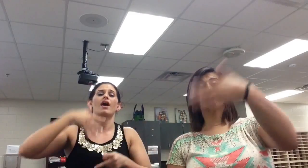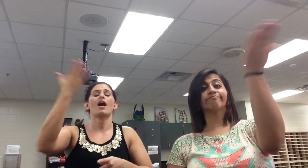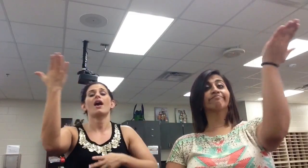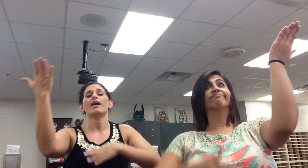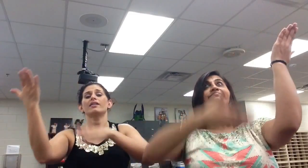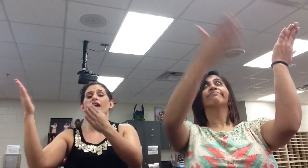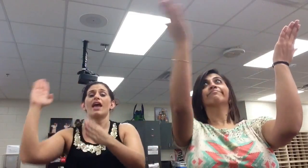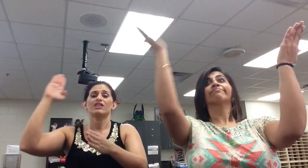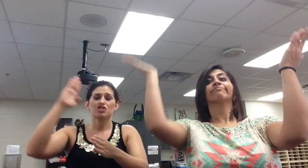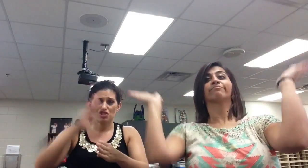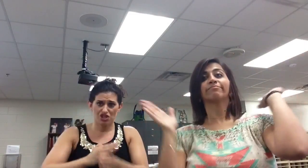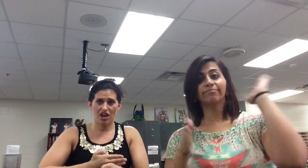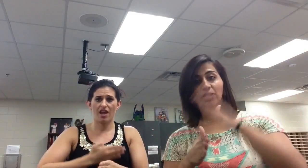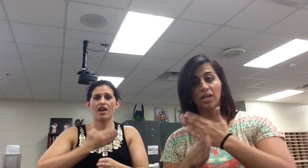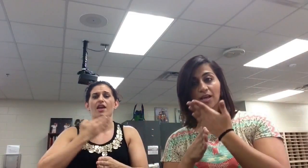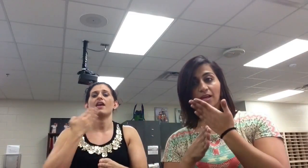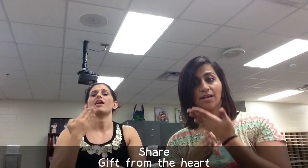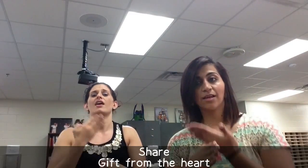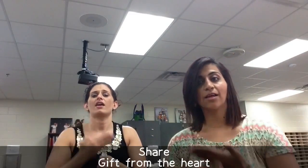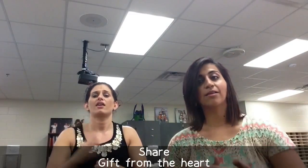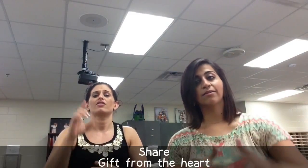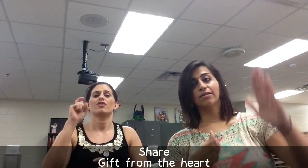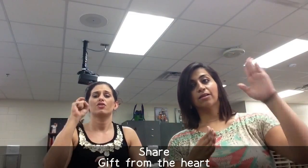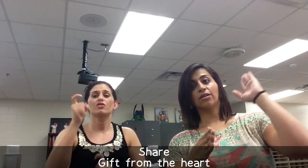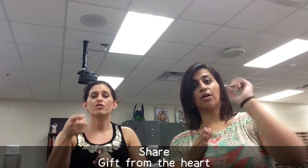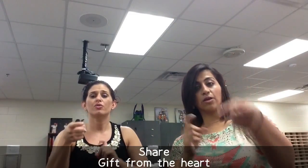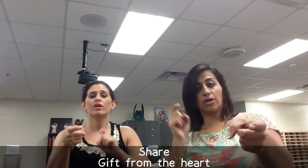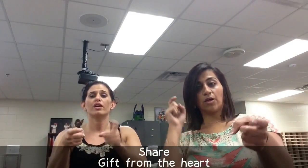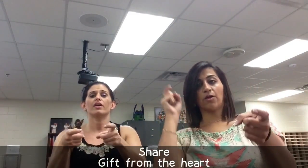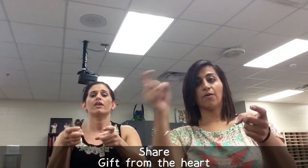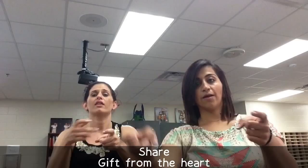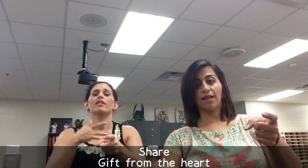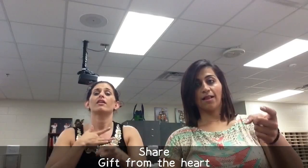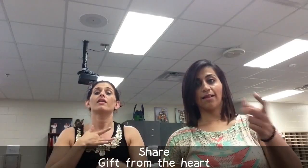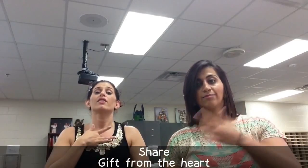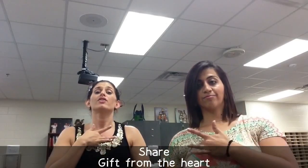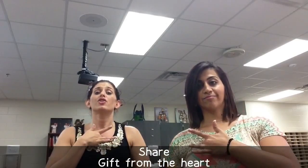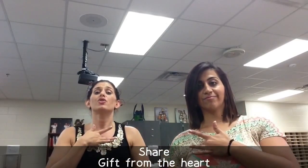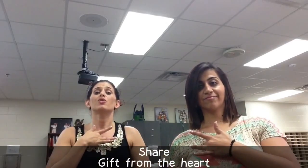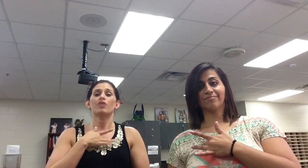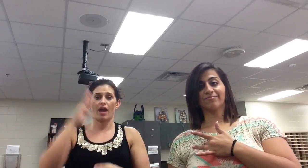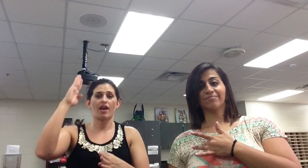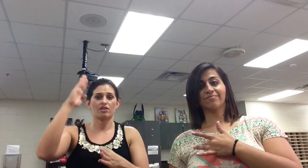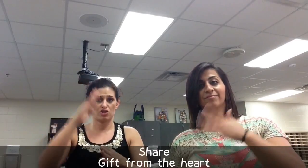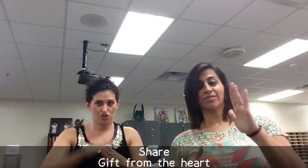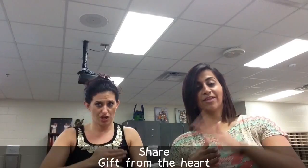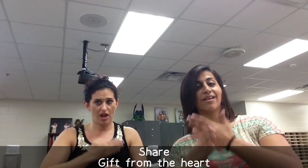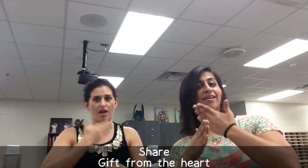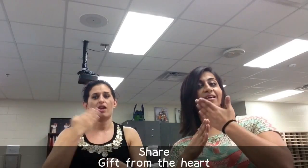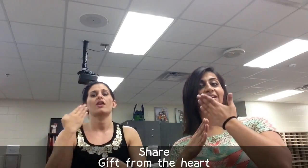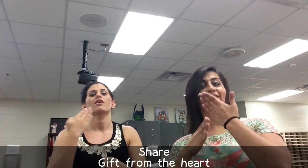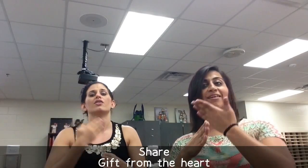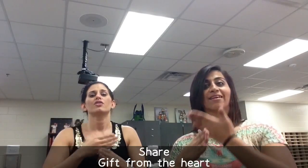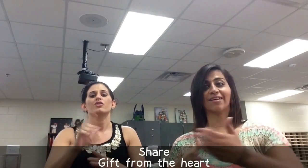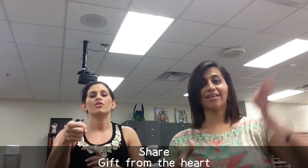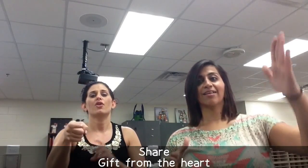and share your goodwill You can share your